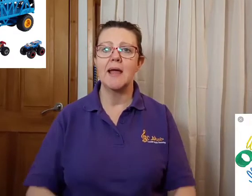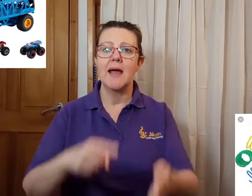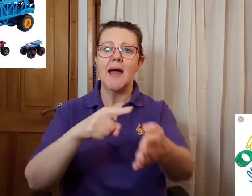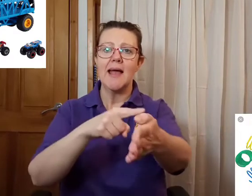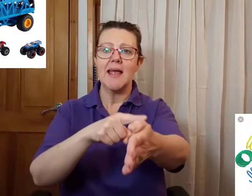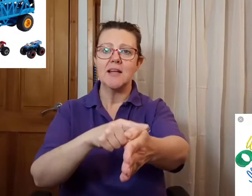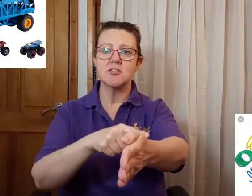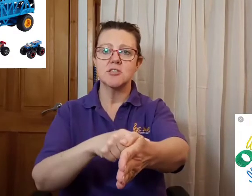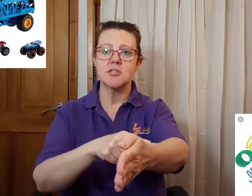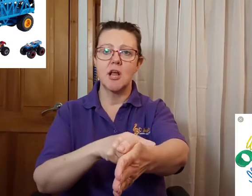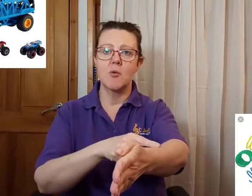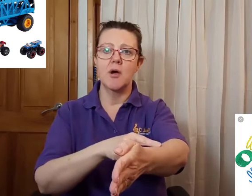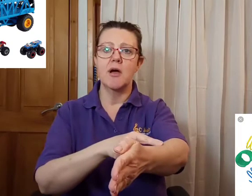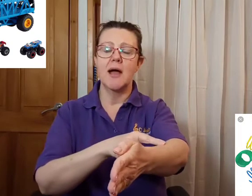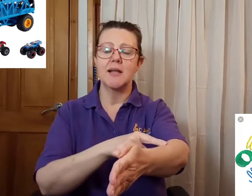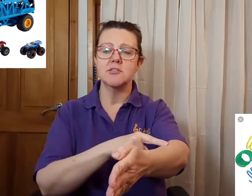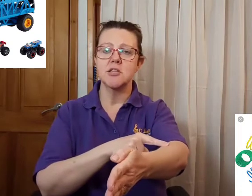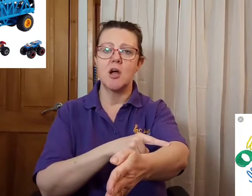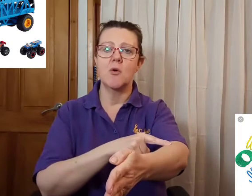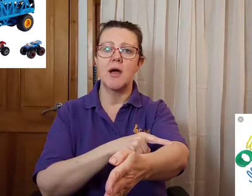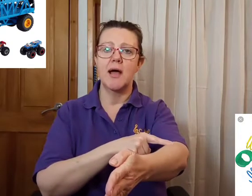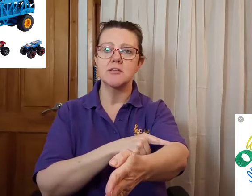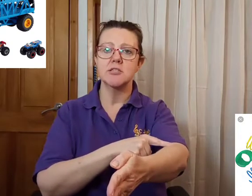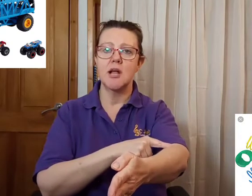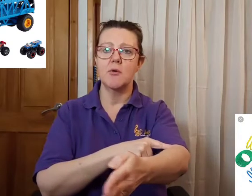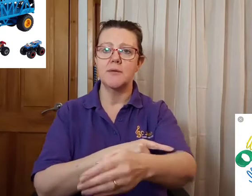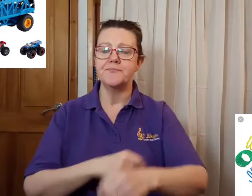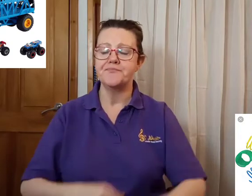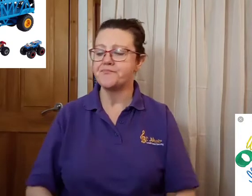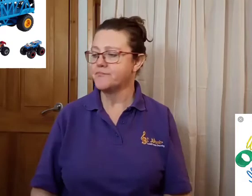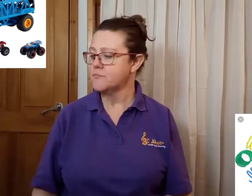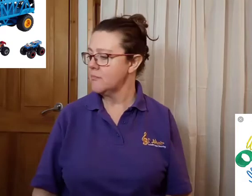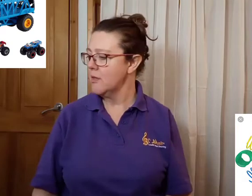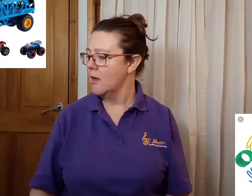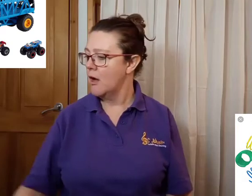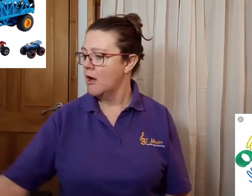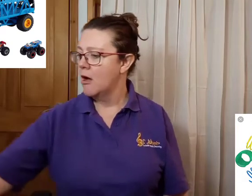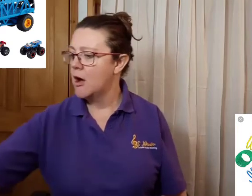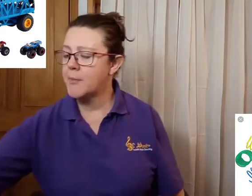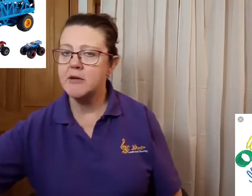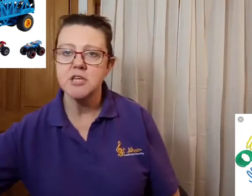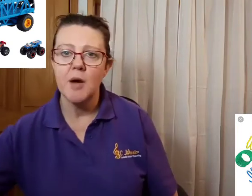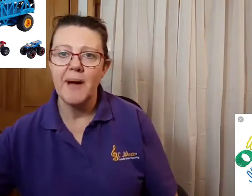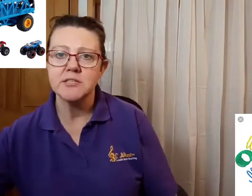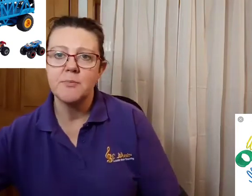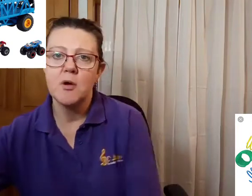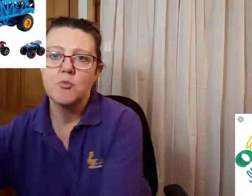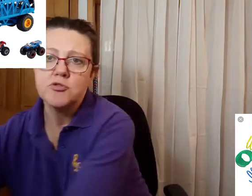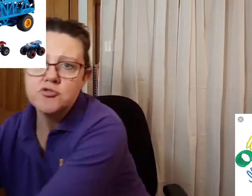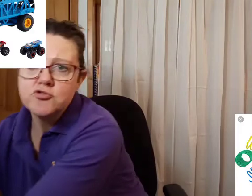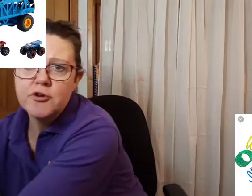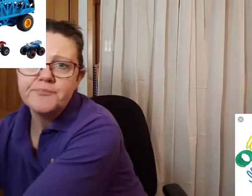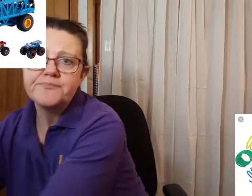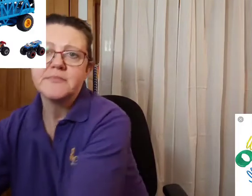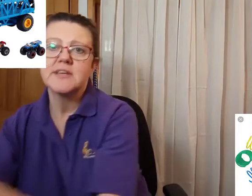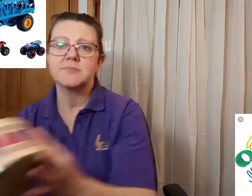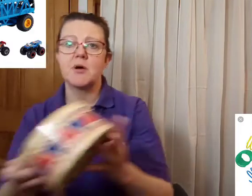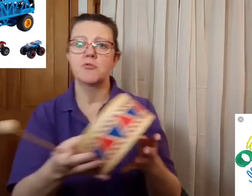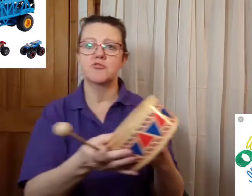and get slower and slower and slower. I'm going to go back to my wooden drum. Here's my wooden